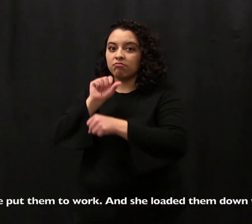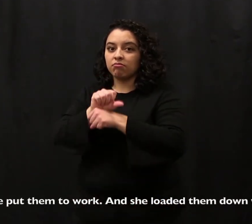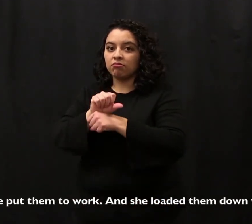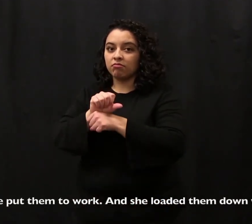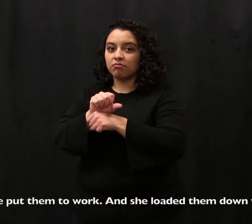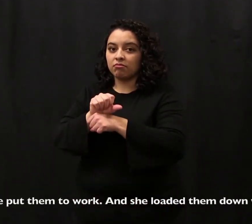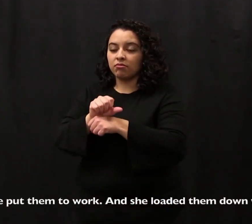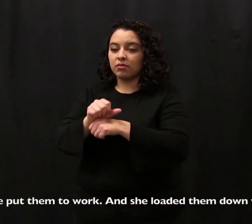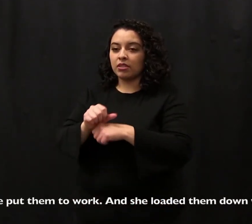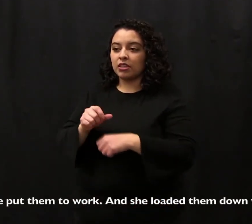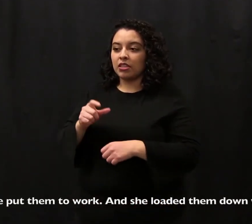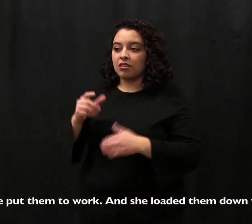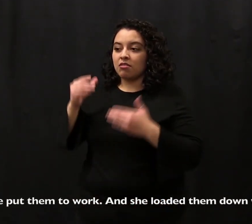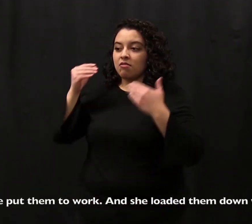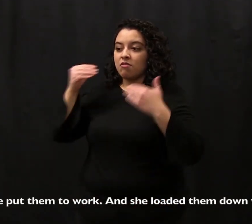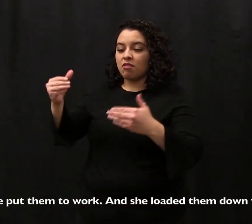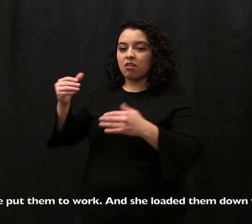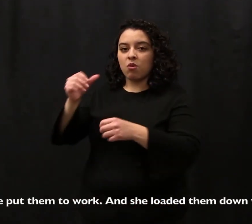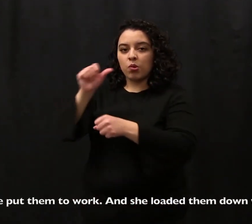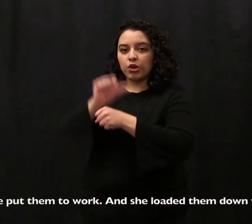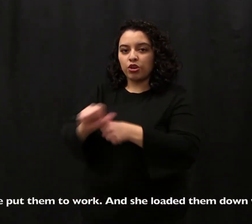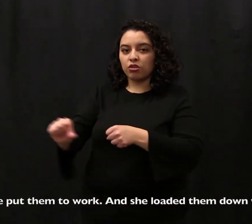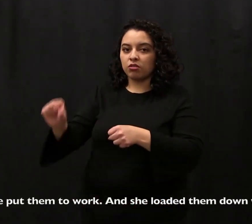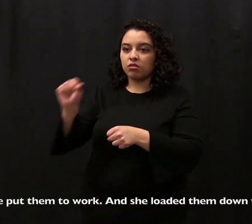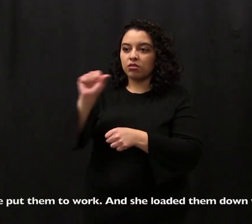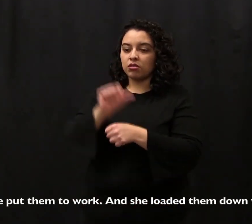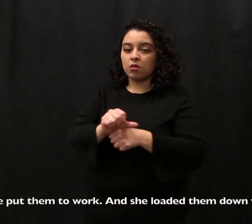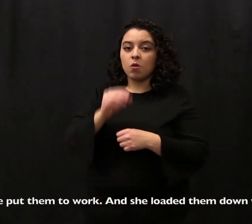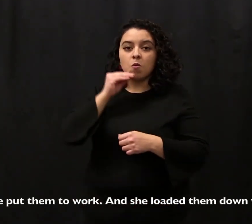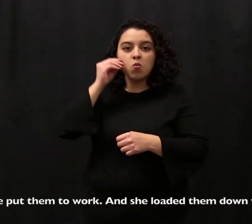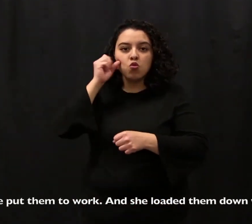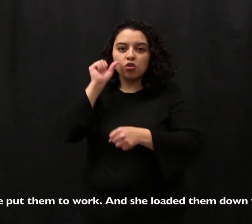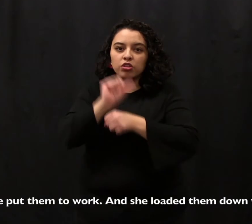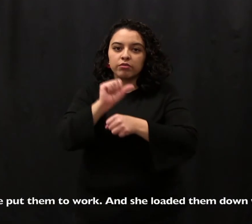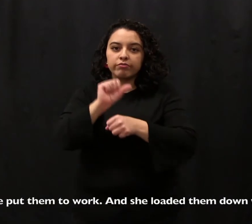put them to work. And she loaded them down with homework.